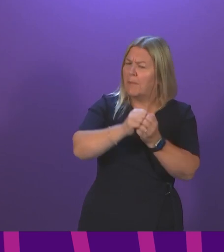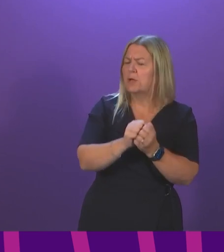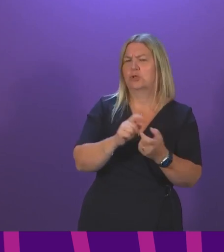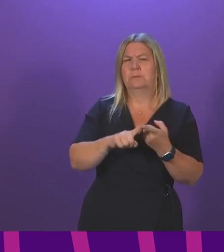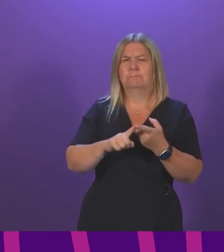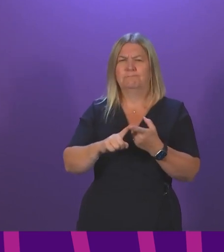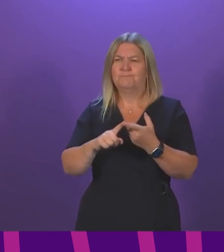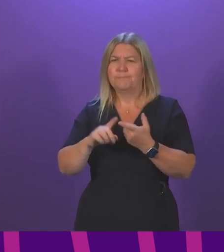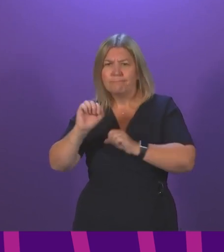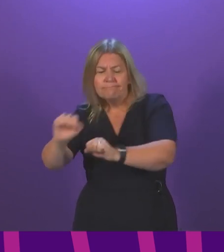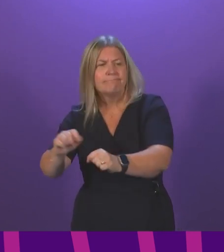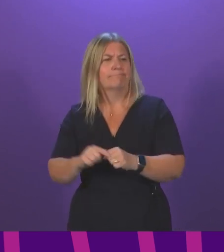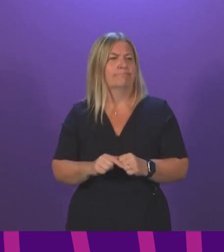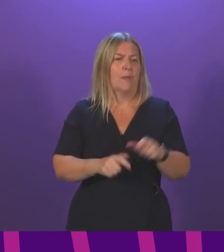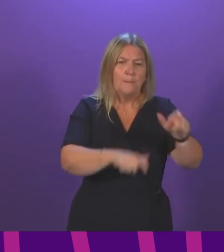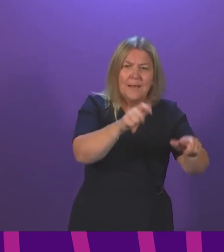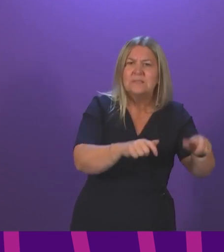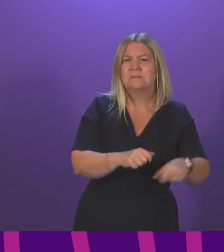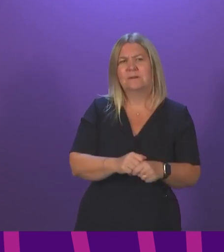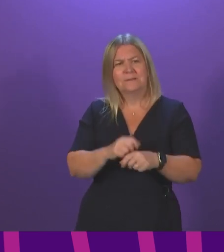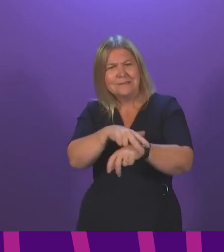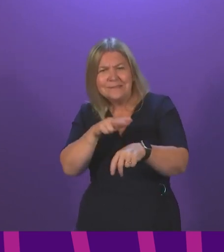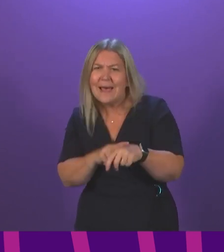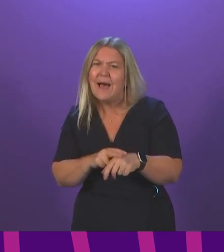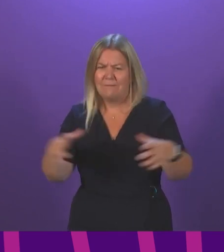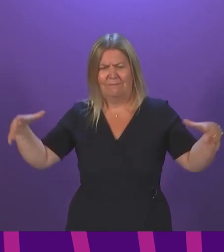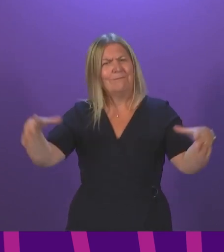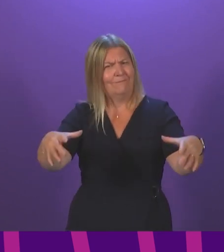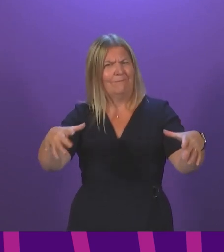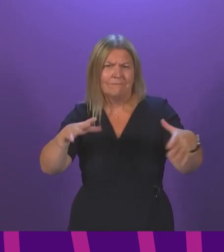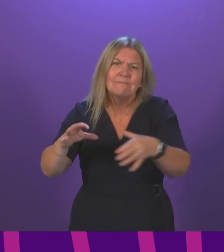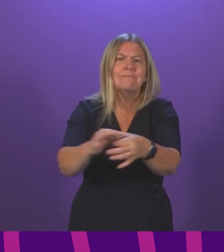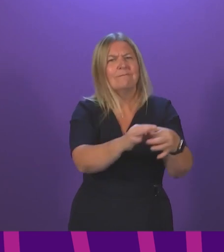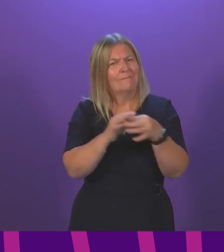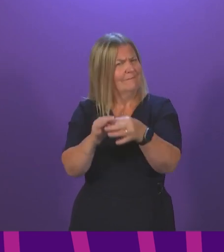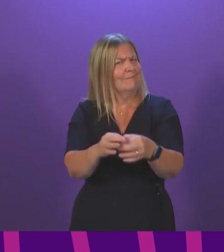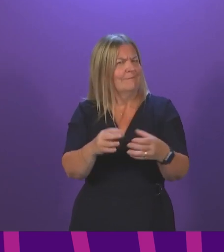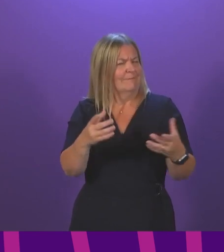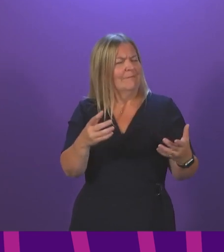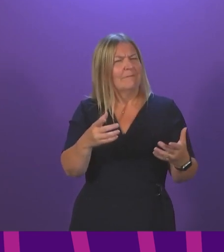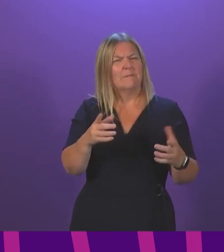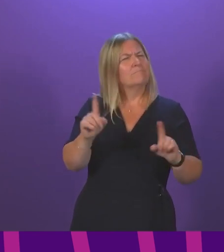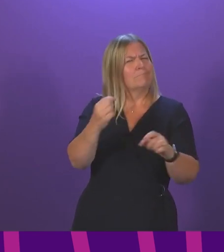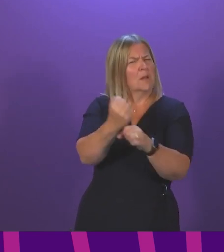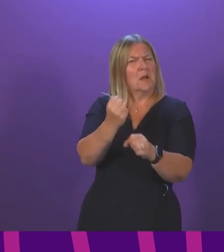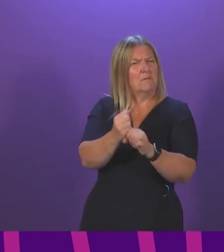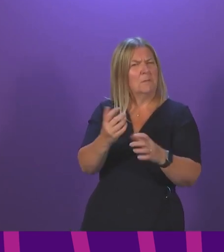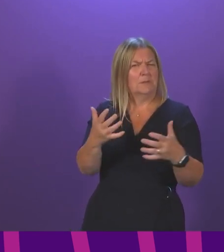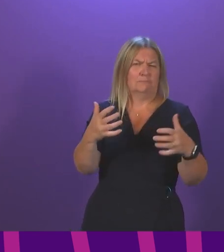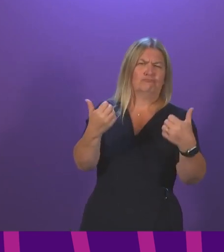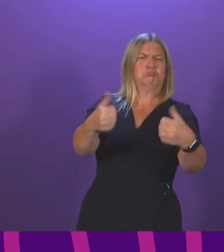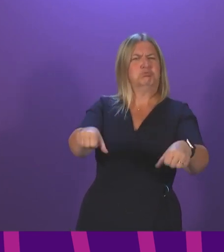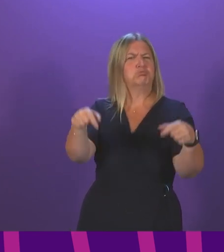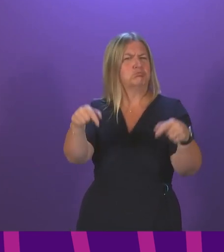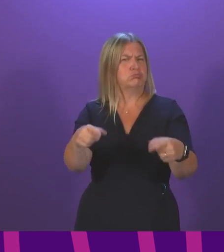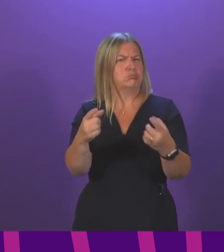and the government to avoid the problems that have arisen with Abelio. Can the First Minister tell me how her government will bring the situation to an end in the short